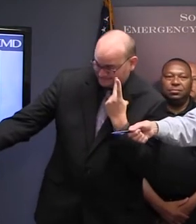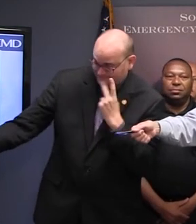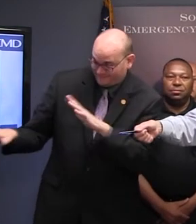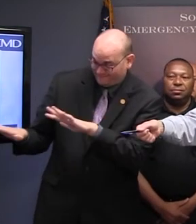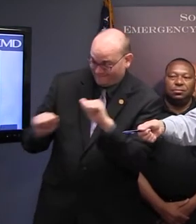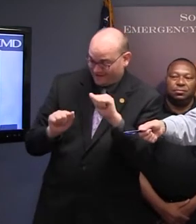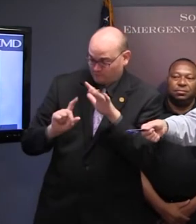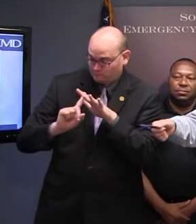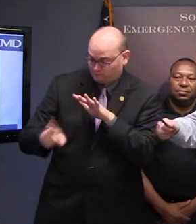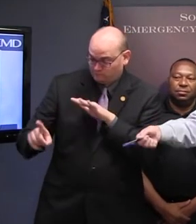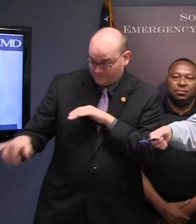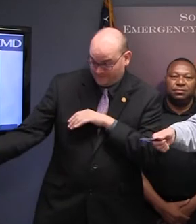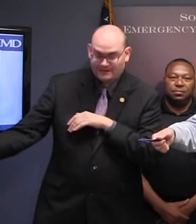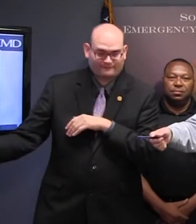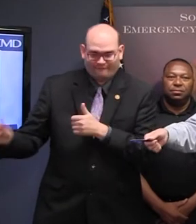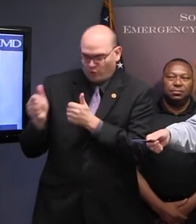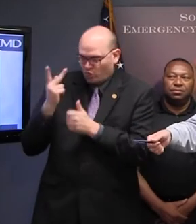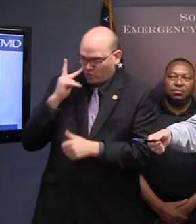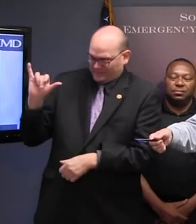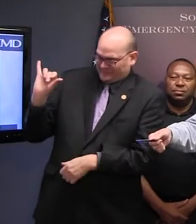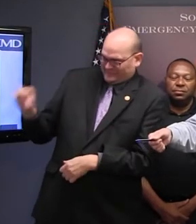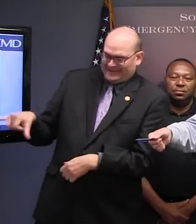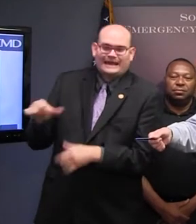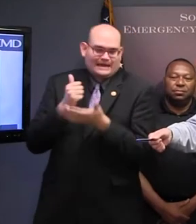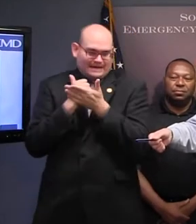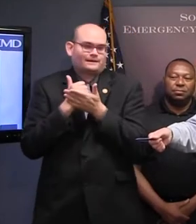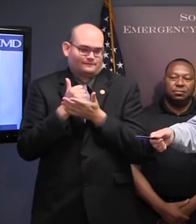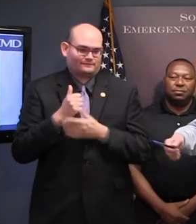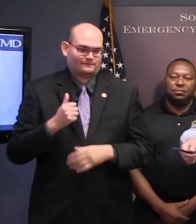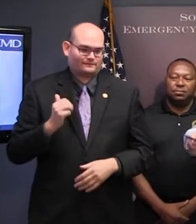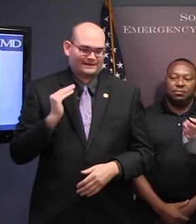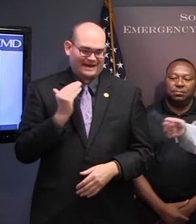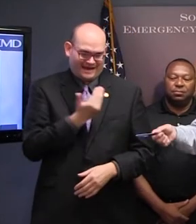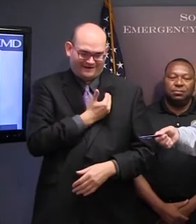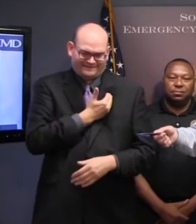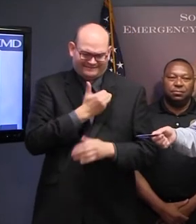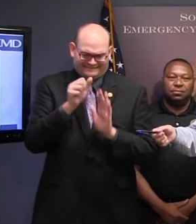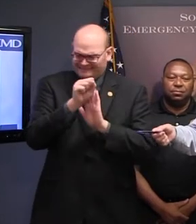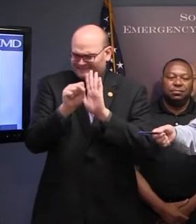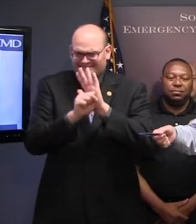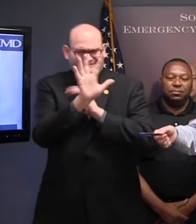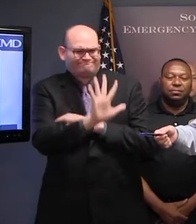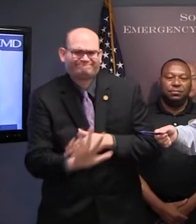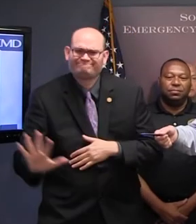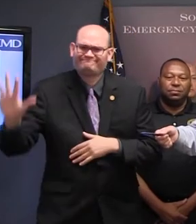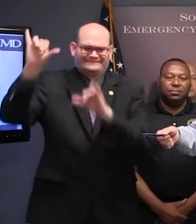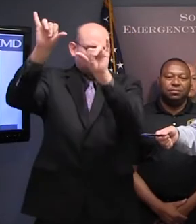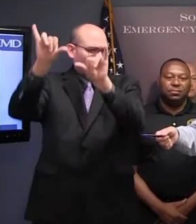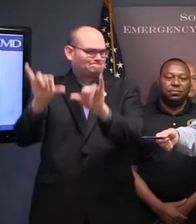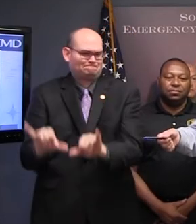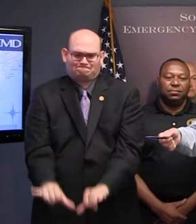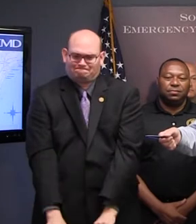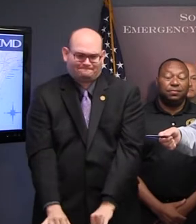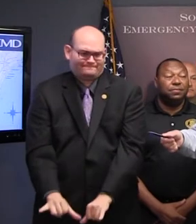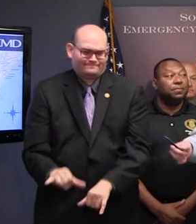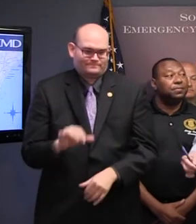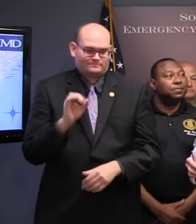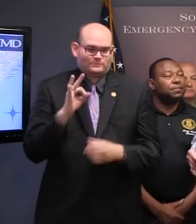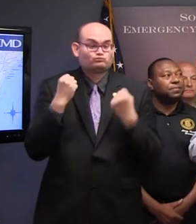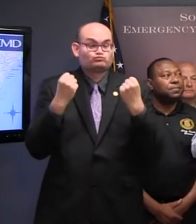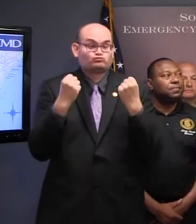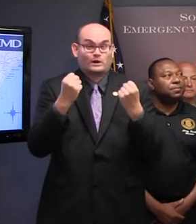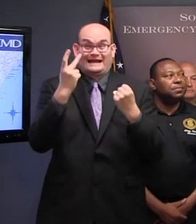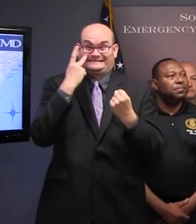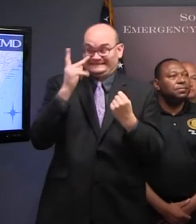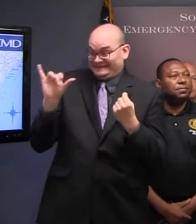what it looks like. And they're the same everywhere all over the state. If you're on one of those roads from wherever you are, one of those